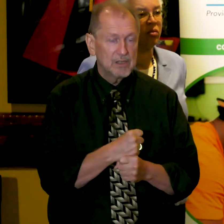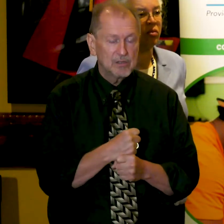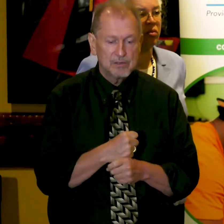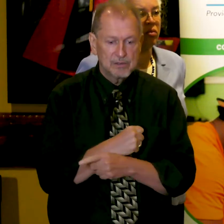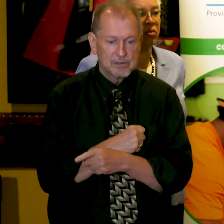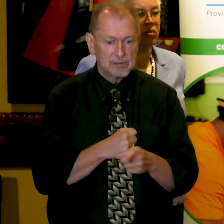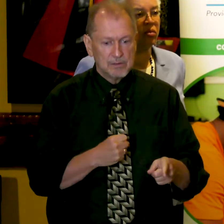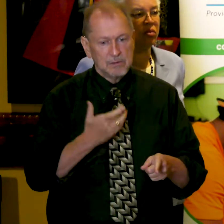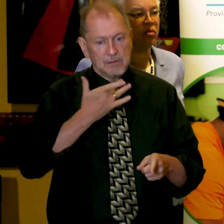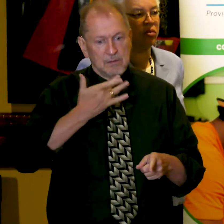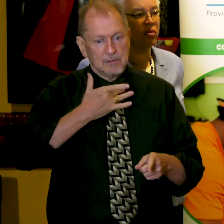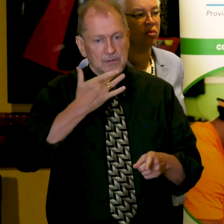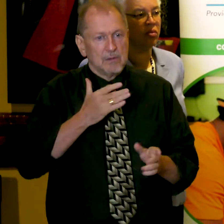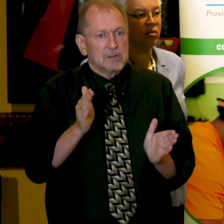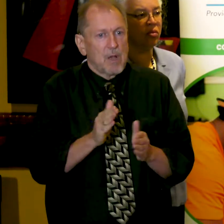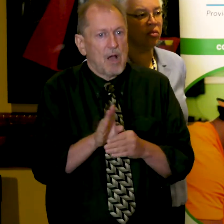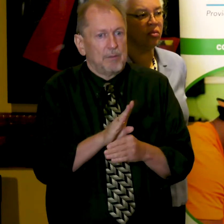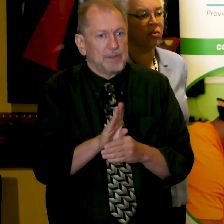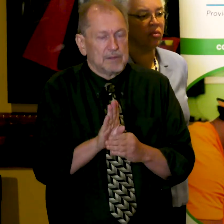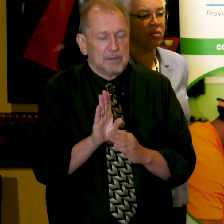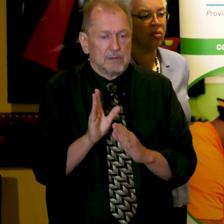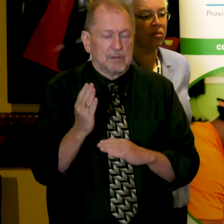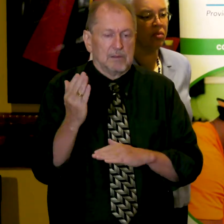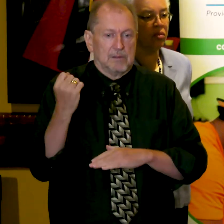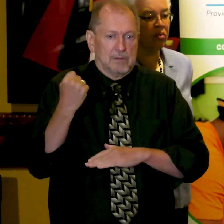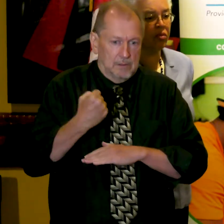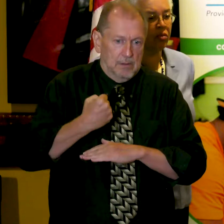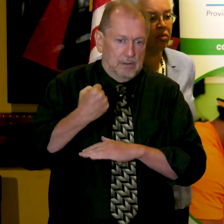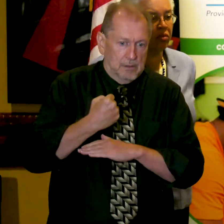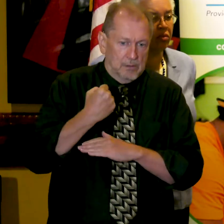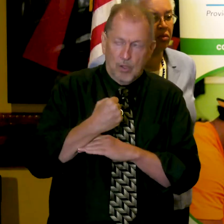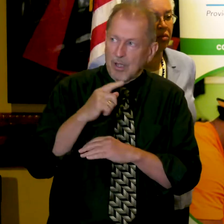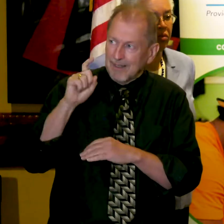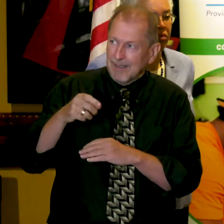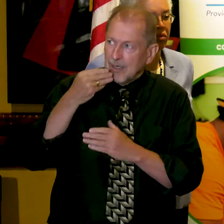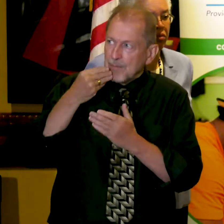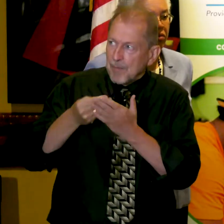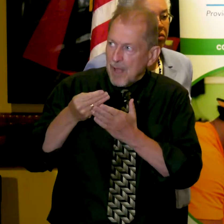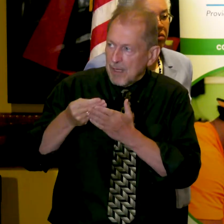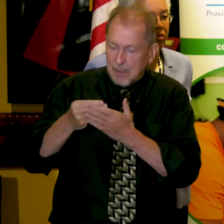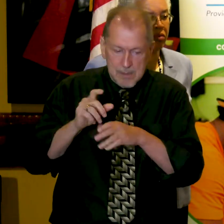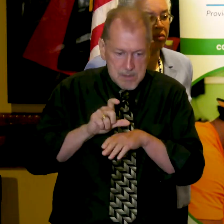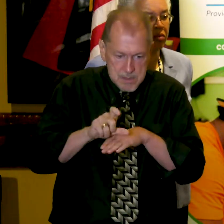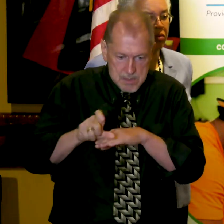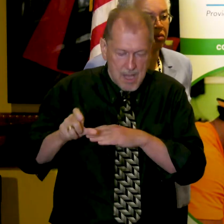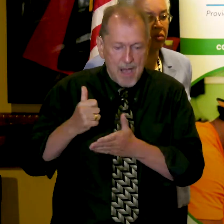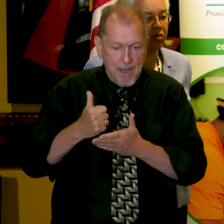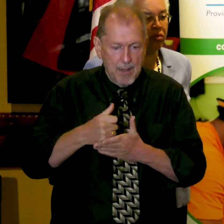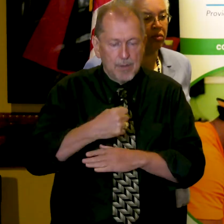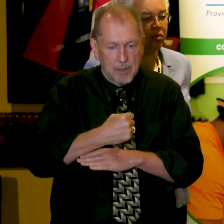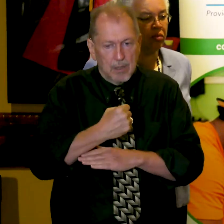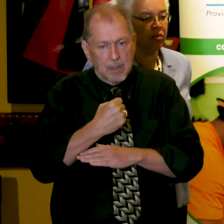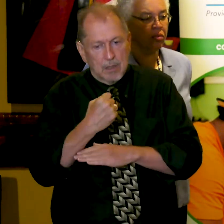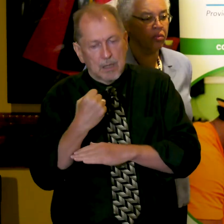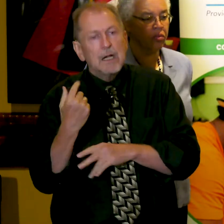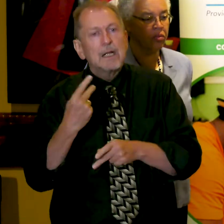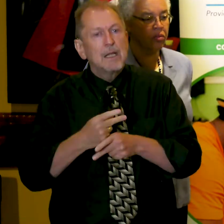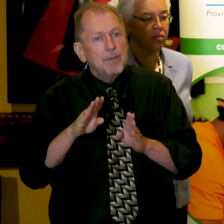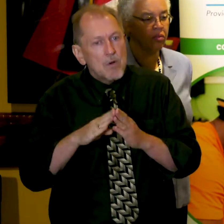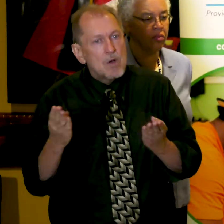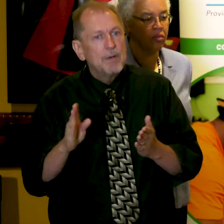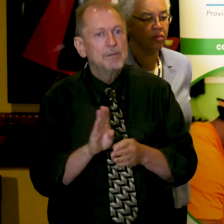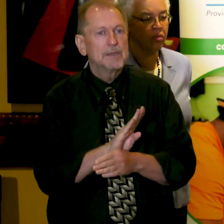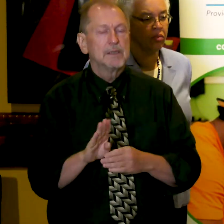allowed small mom and pop shops to keep their doors open. I'm grateful that the county is in a position again to offer support